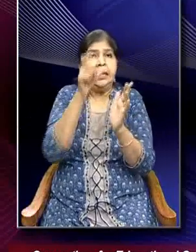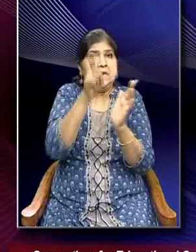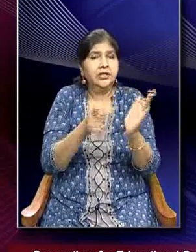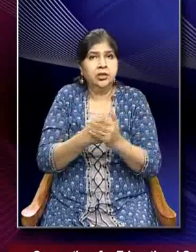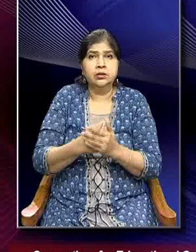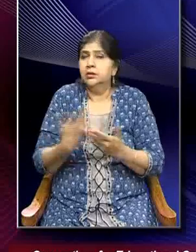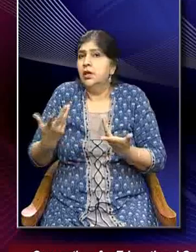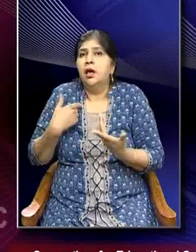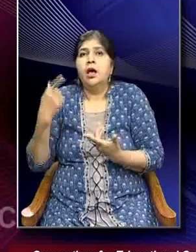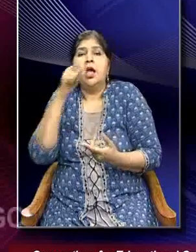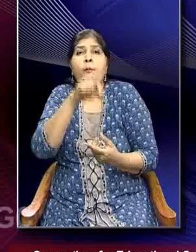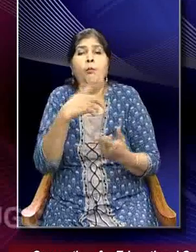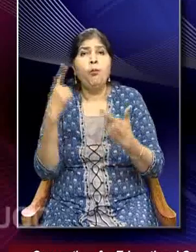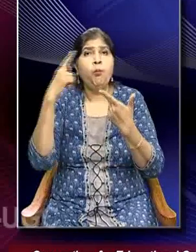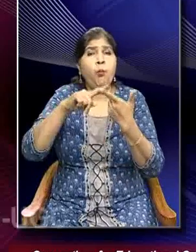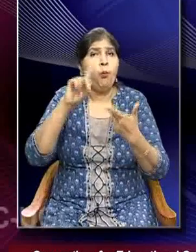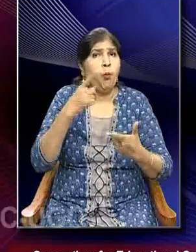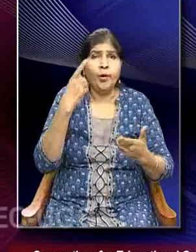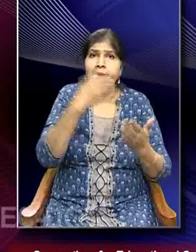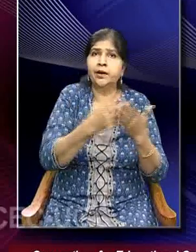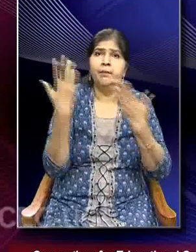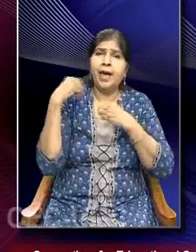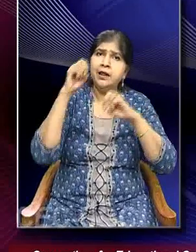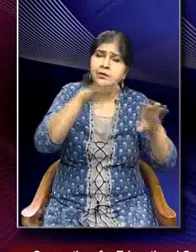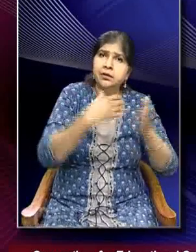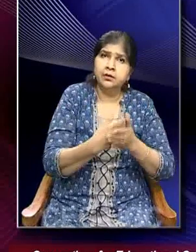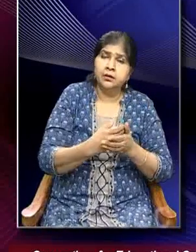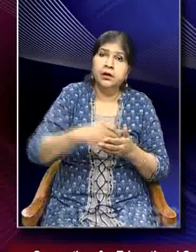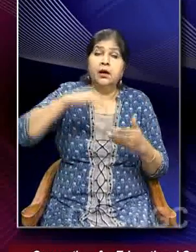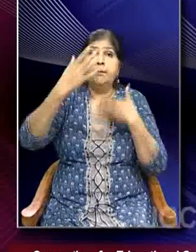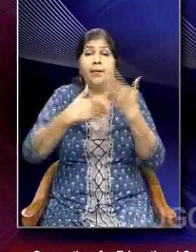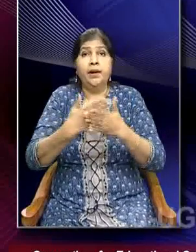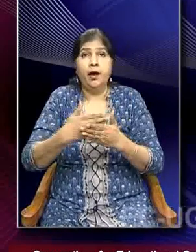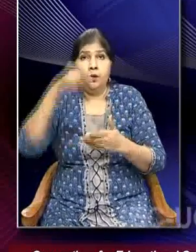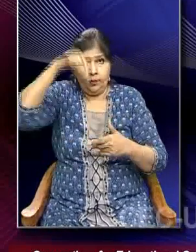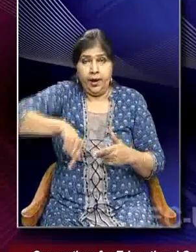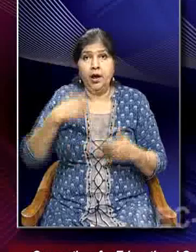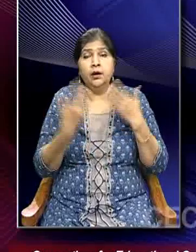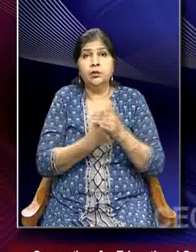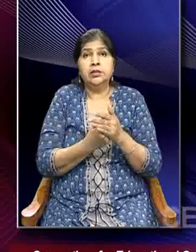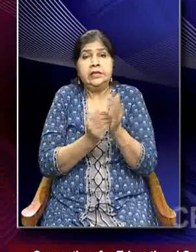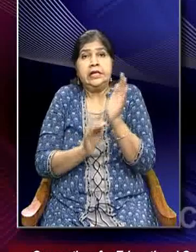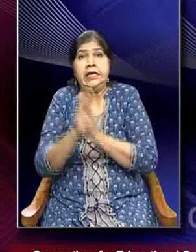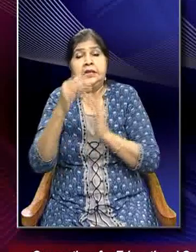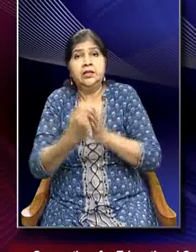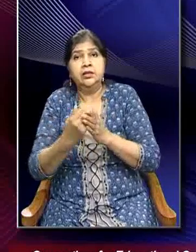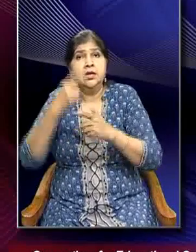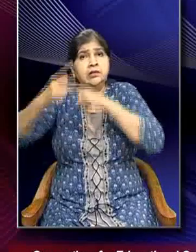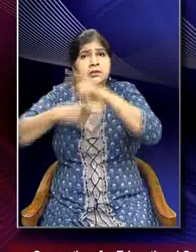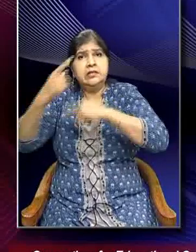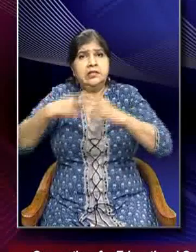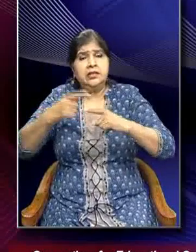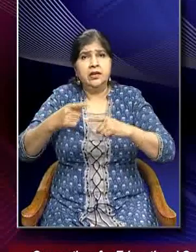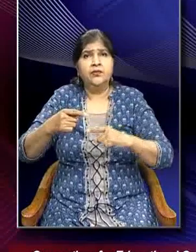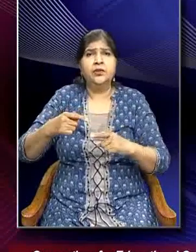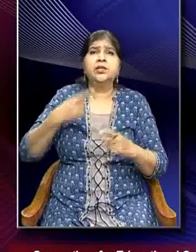importance. But however, in the post-cold war, one finds that there has been increase in series of academic